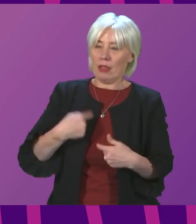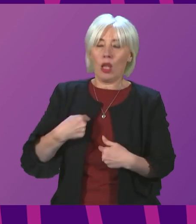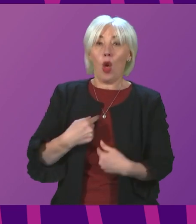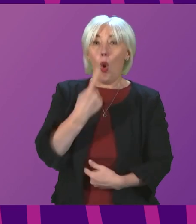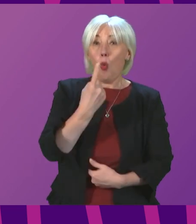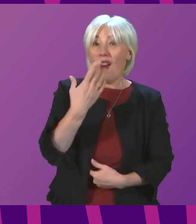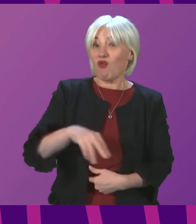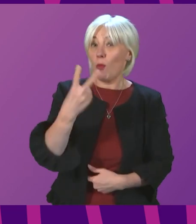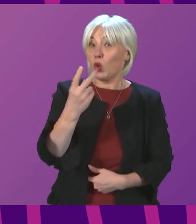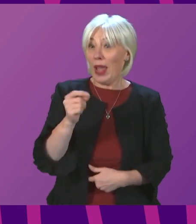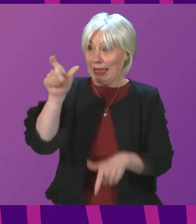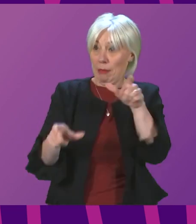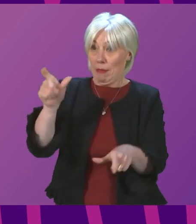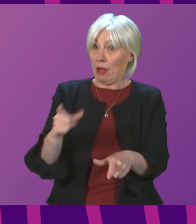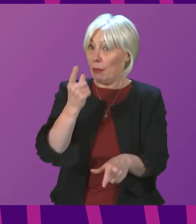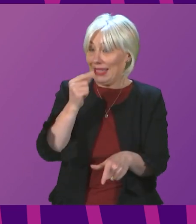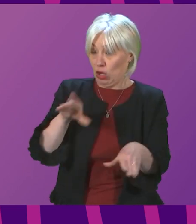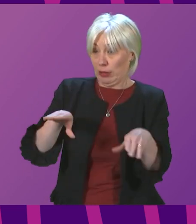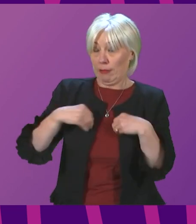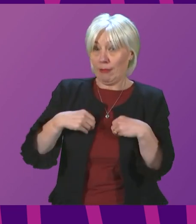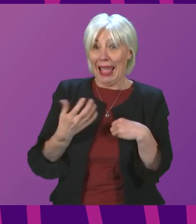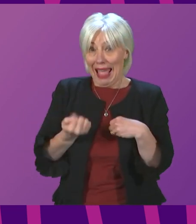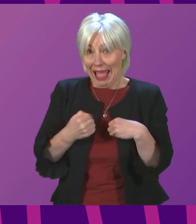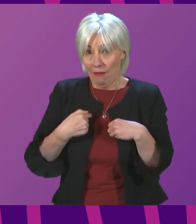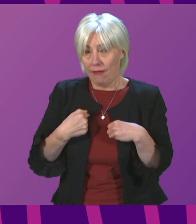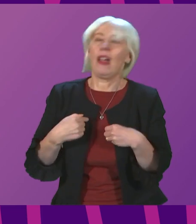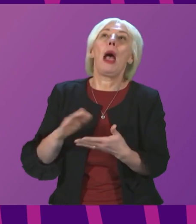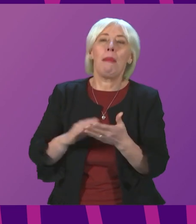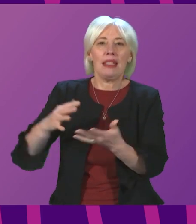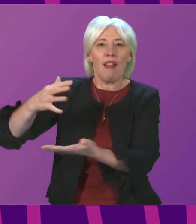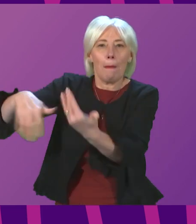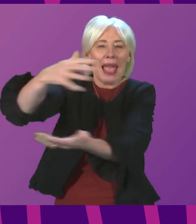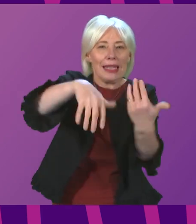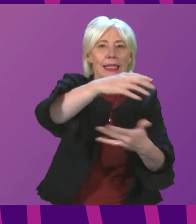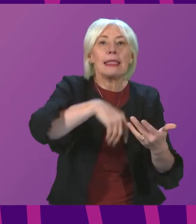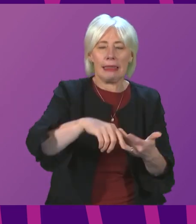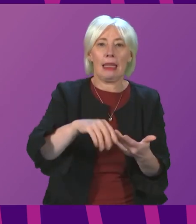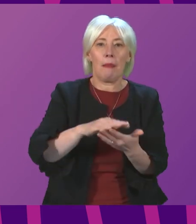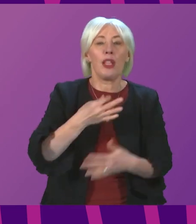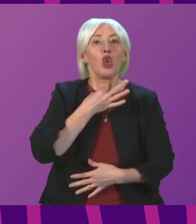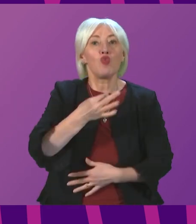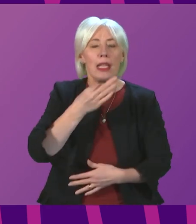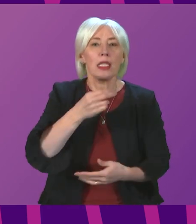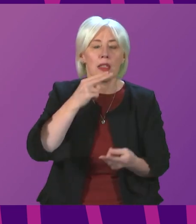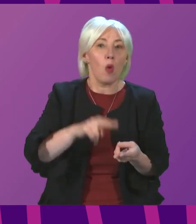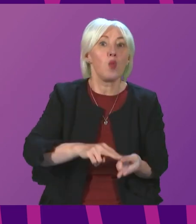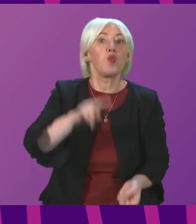in twenty of us could have the virus, the risk of becoming infected when we mix with others is at this moment in time a significant one.